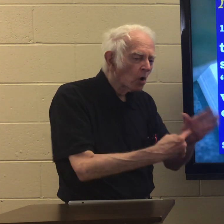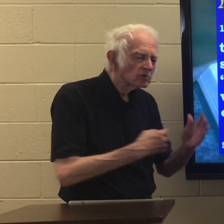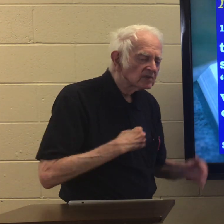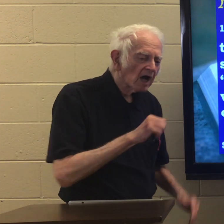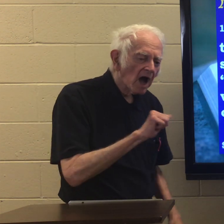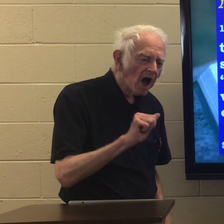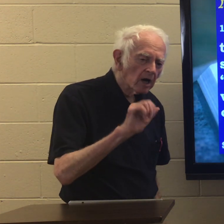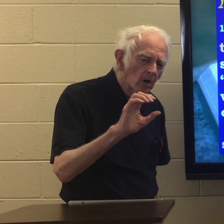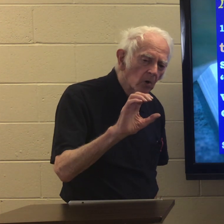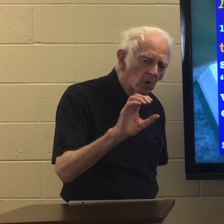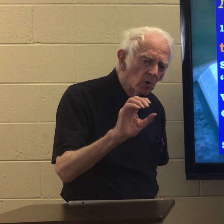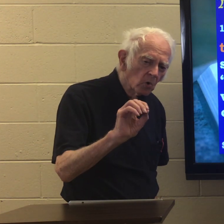Show me a coin